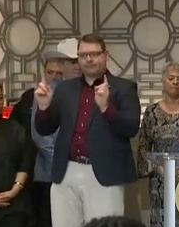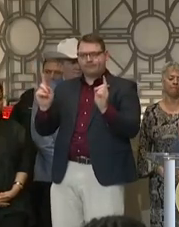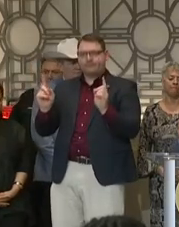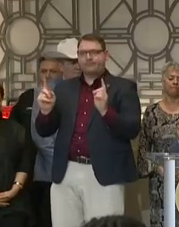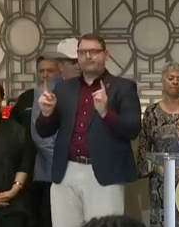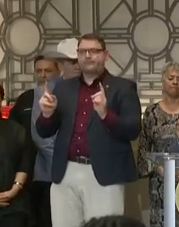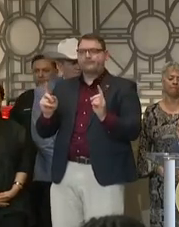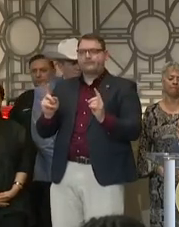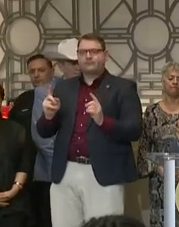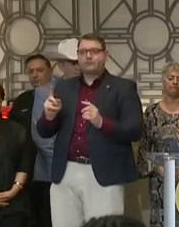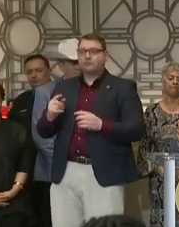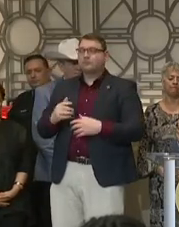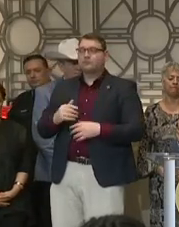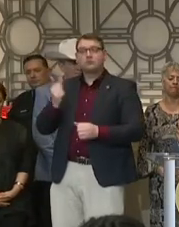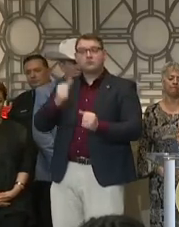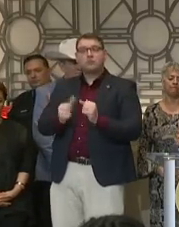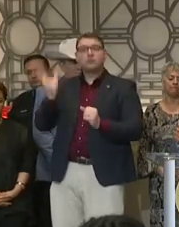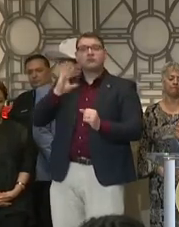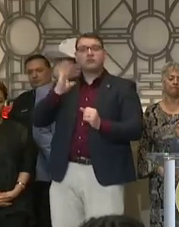the facts,